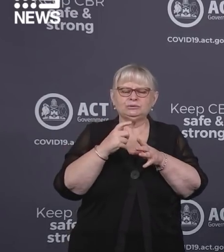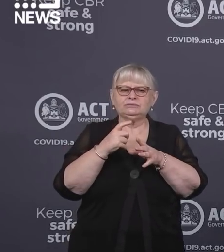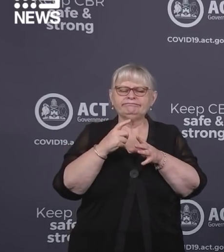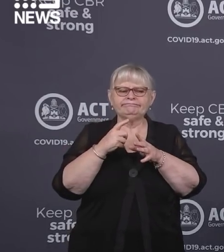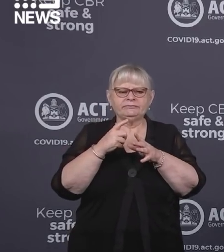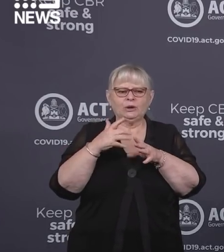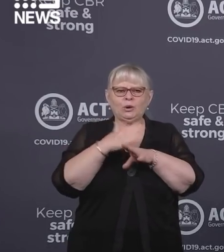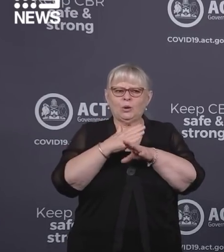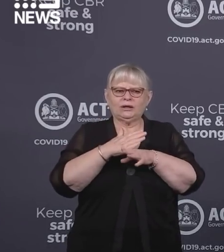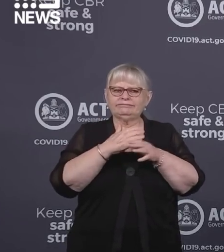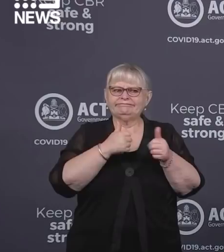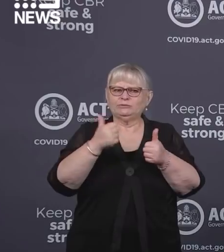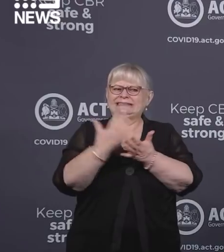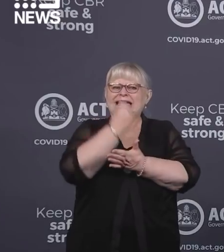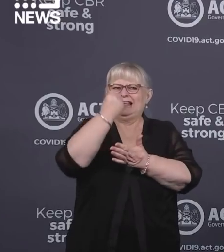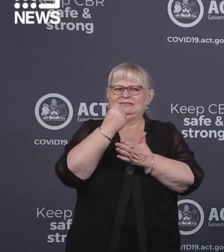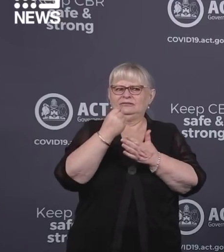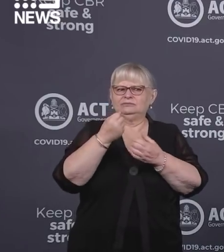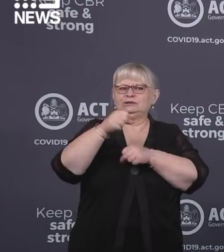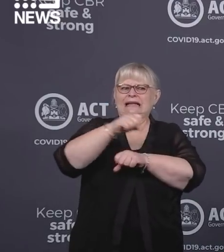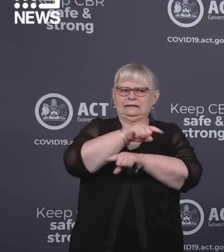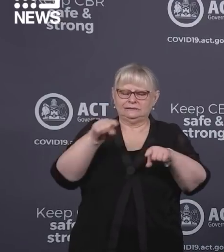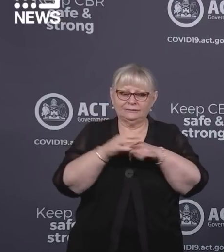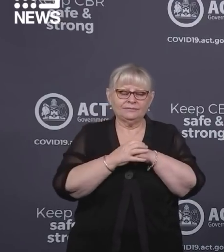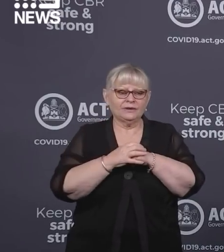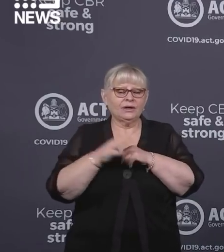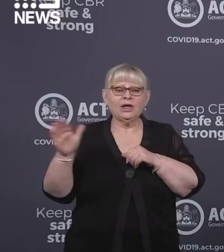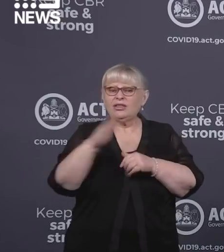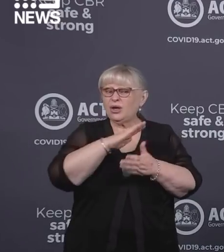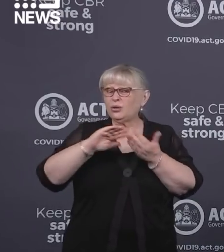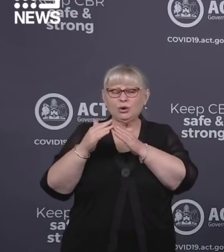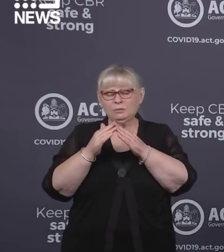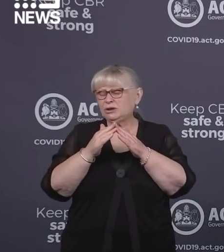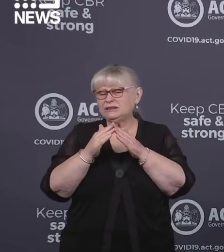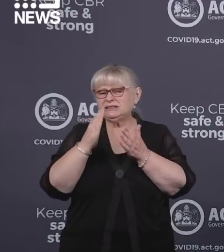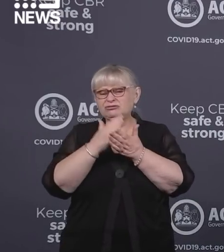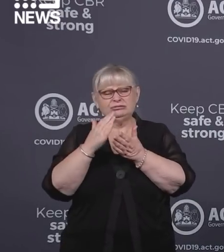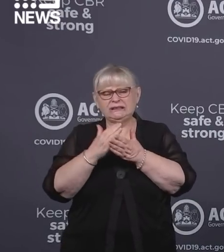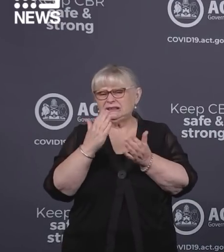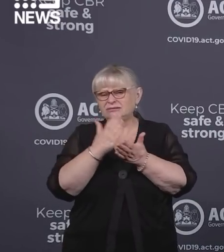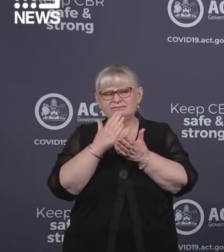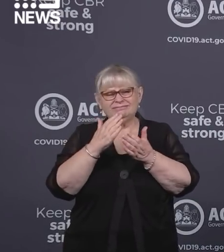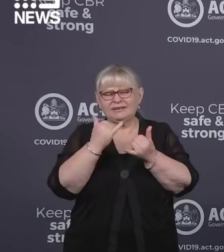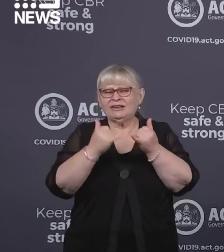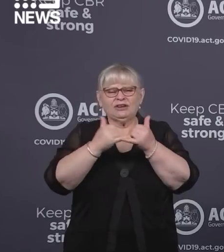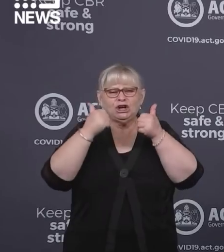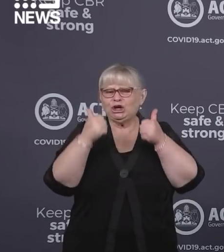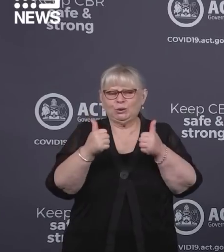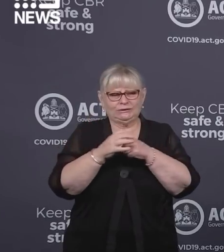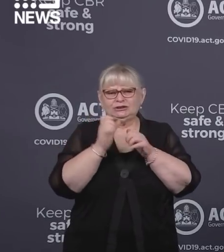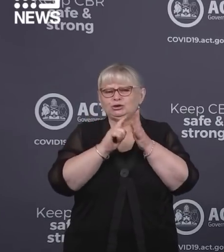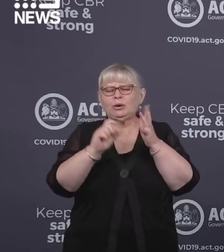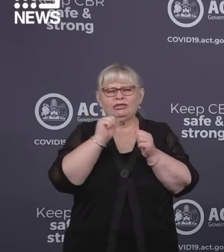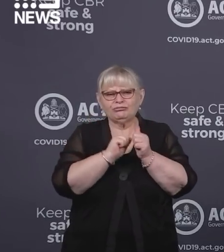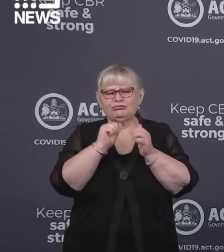operate safely. Overall the community response remains very very good. Reports